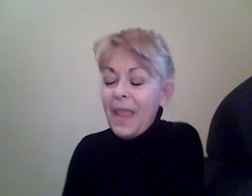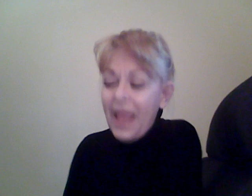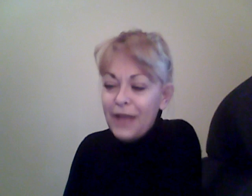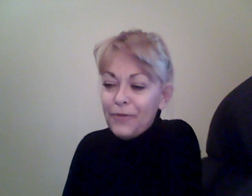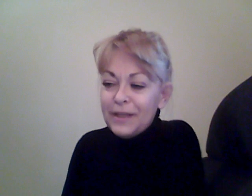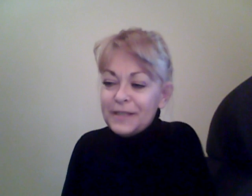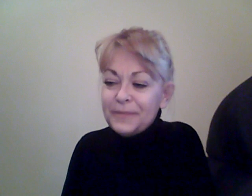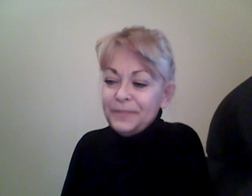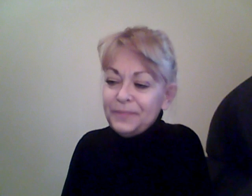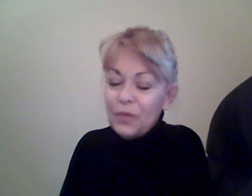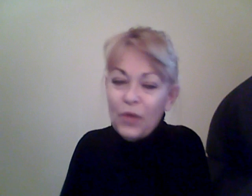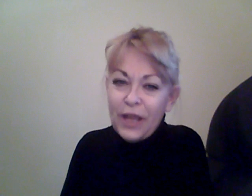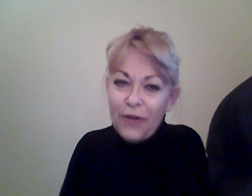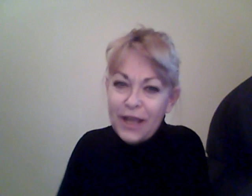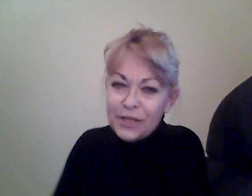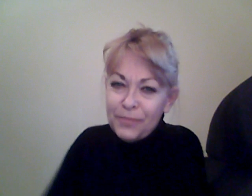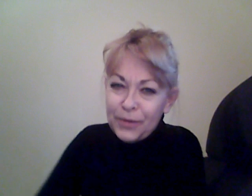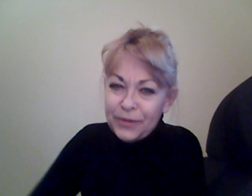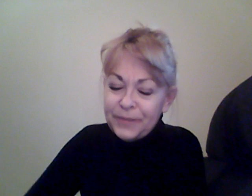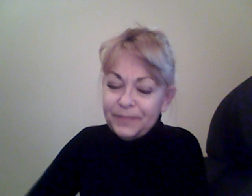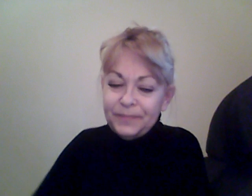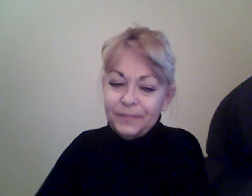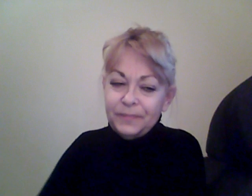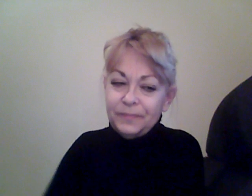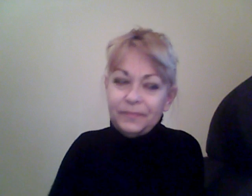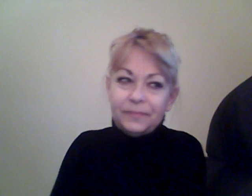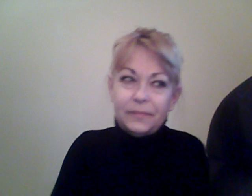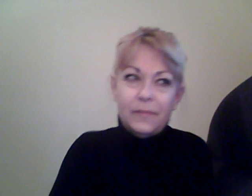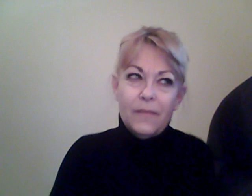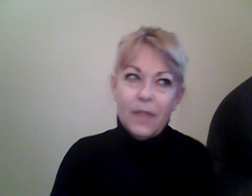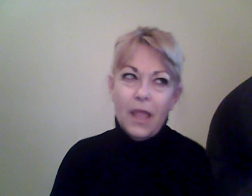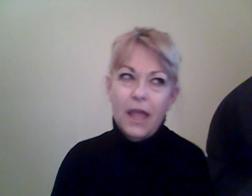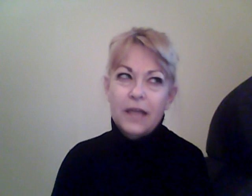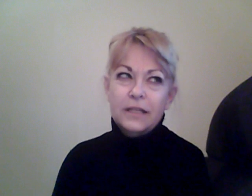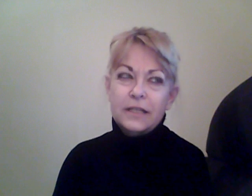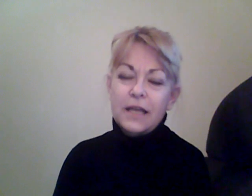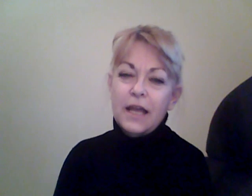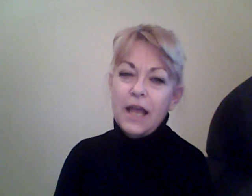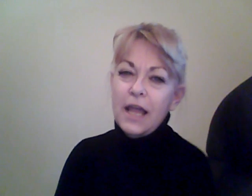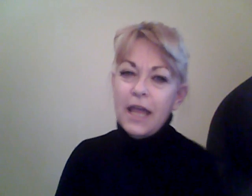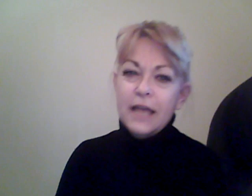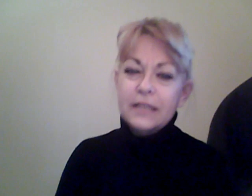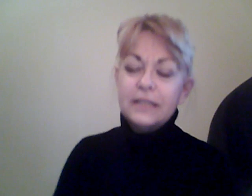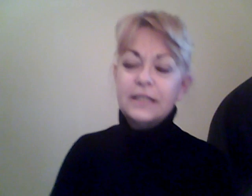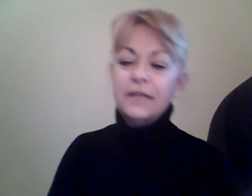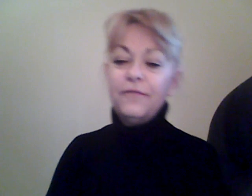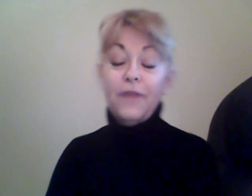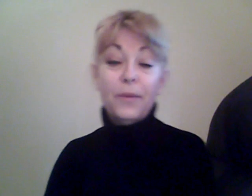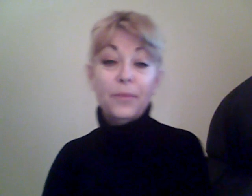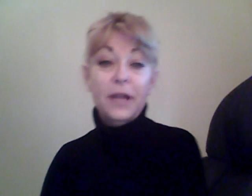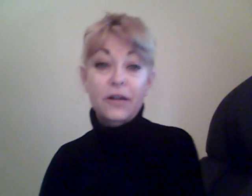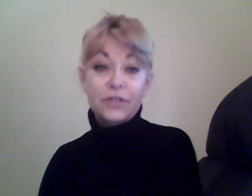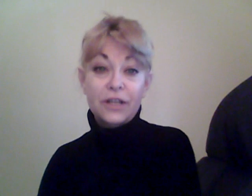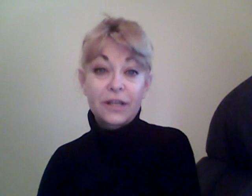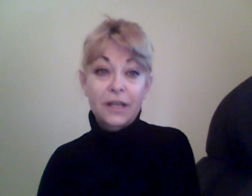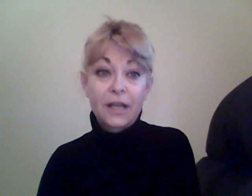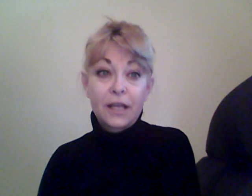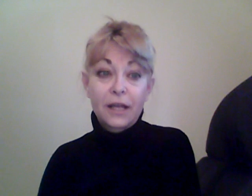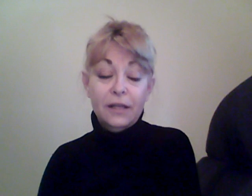Anyways, when I crashed and burned, and, uh, I had fibromyalgia, uh,